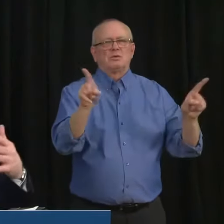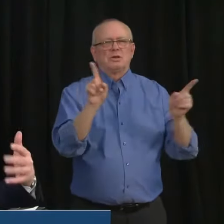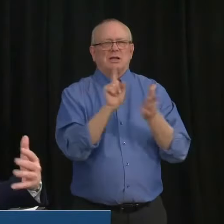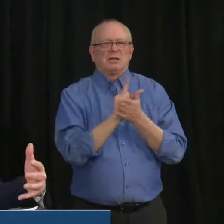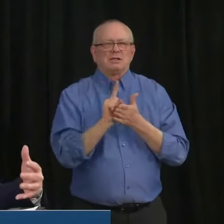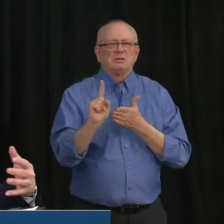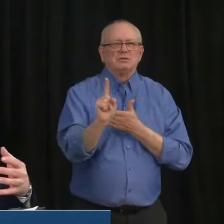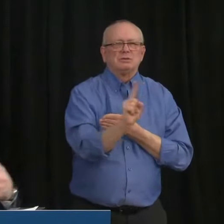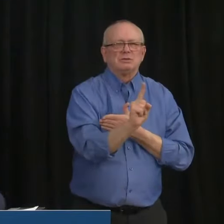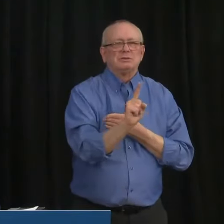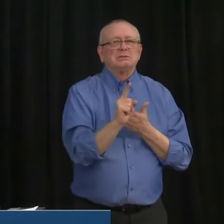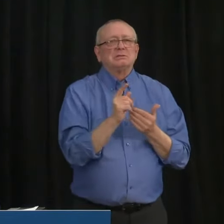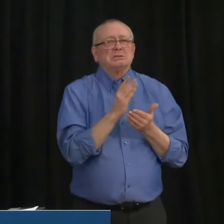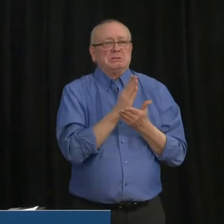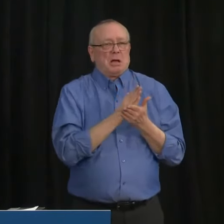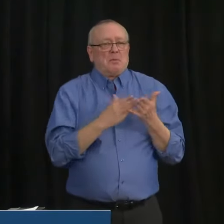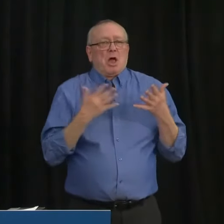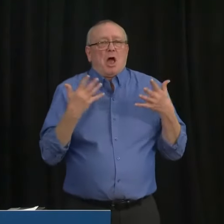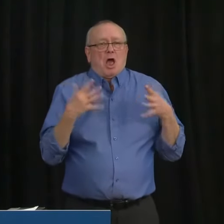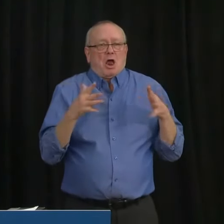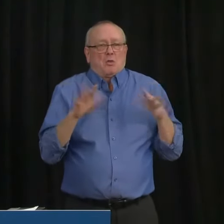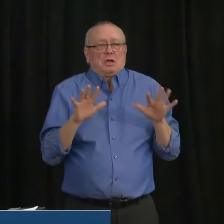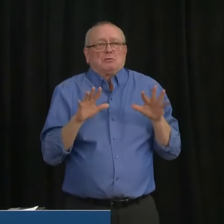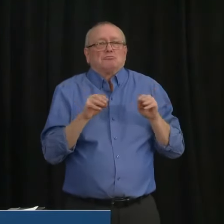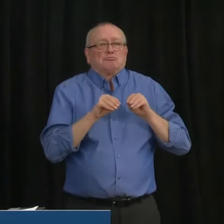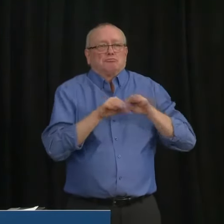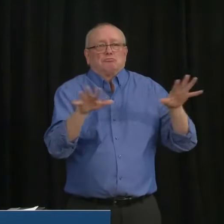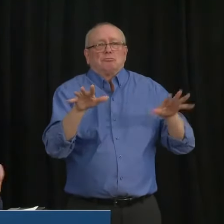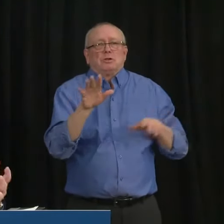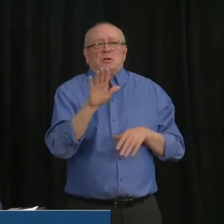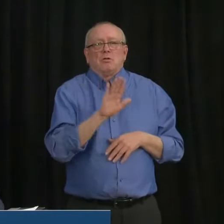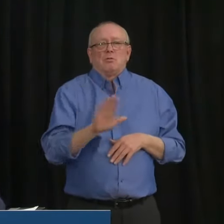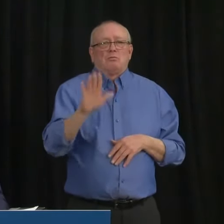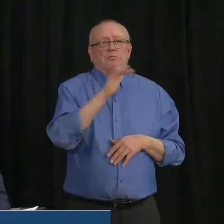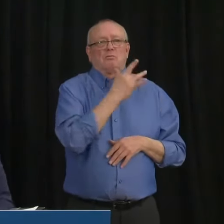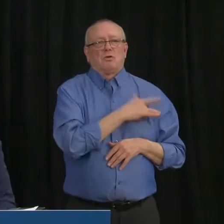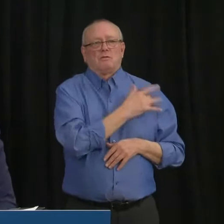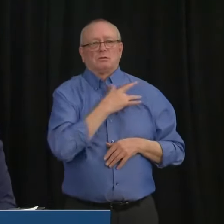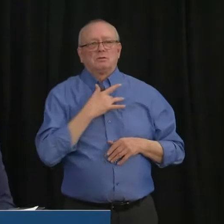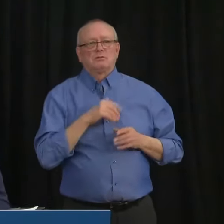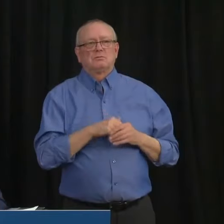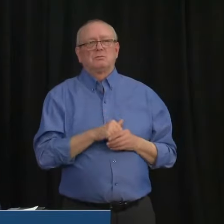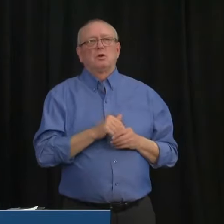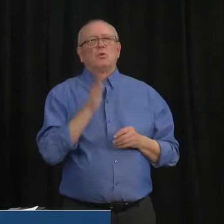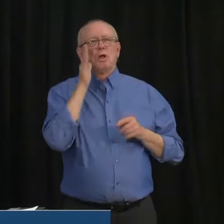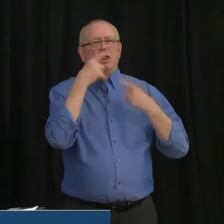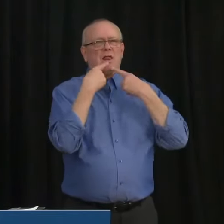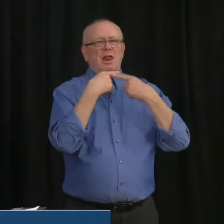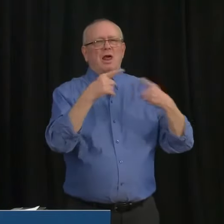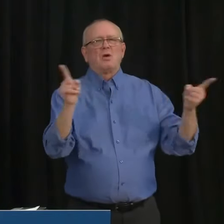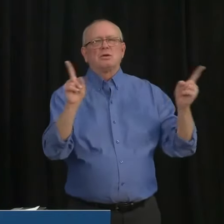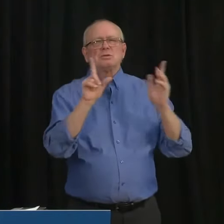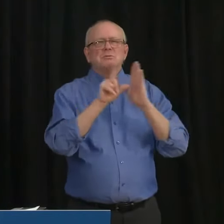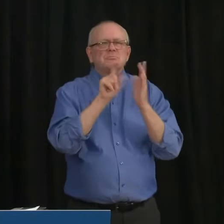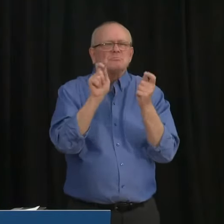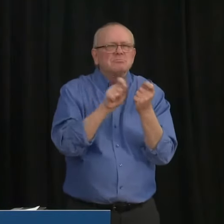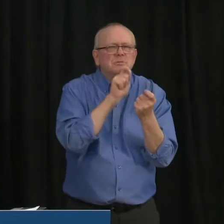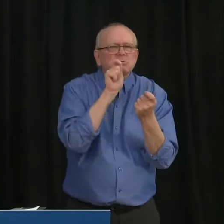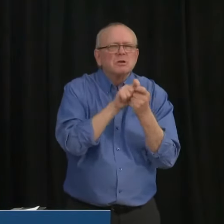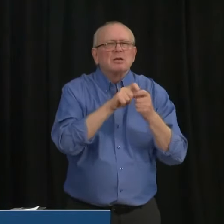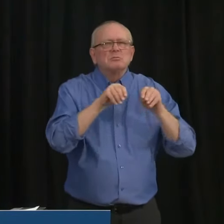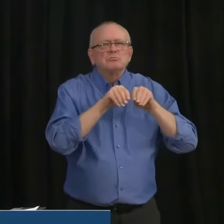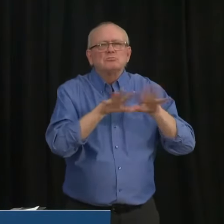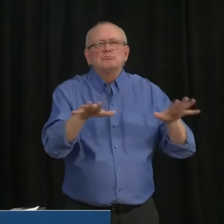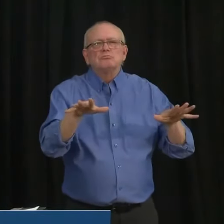some of those are already at healthcare facilities around the province, but we'll be making an announcement later this week about the complete rollout of those rapid